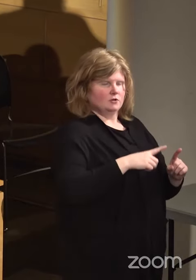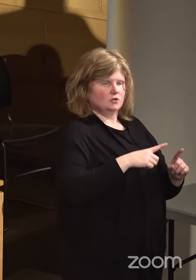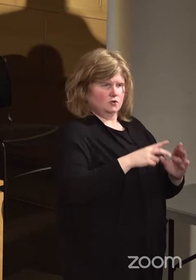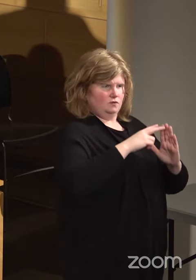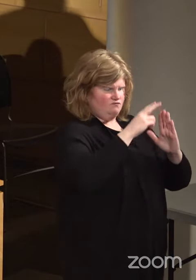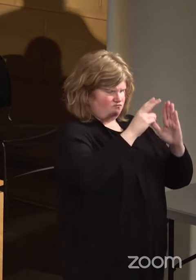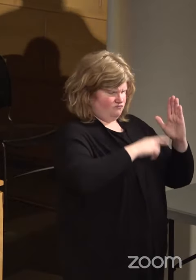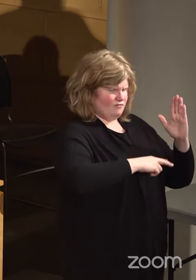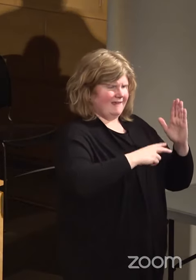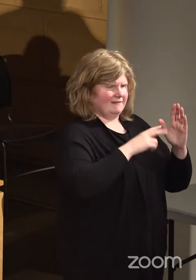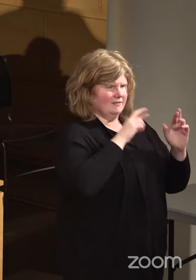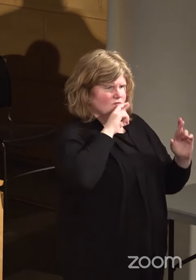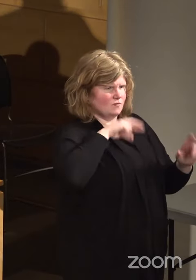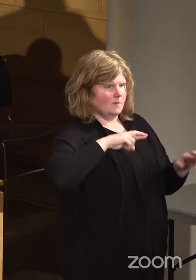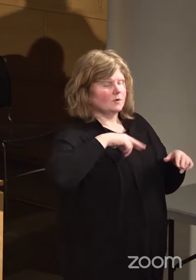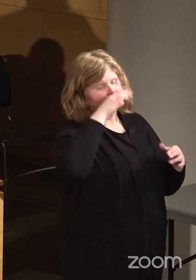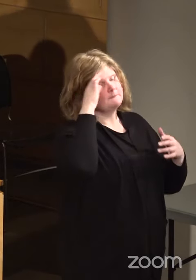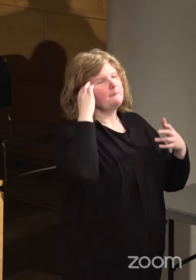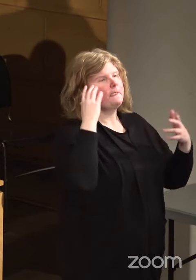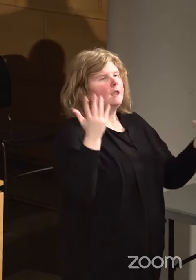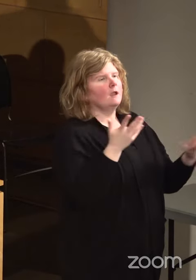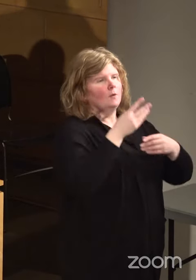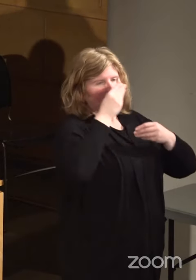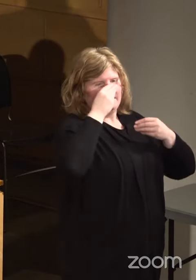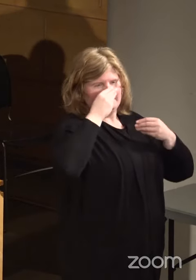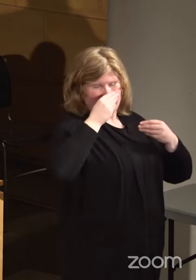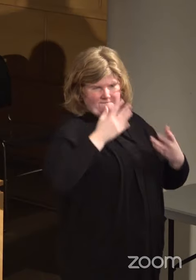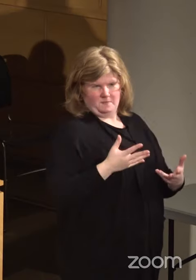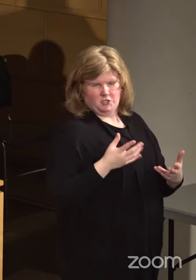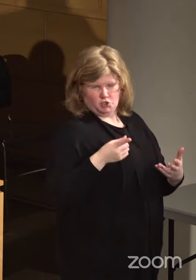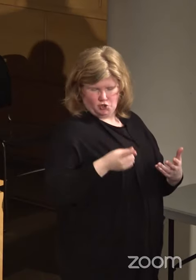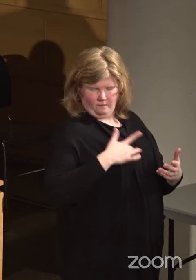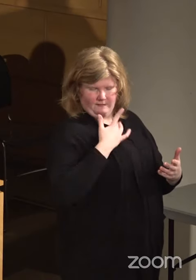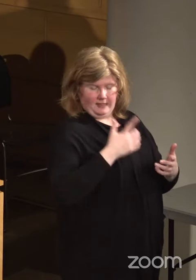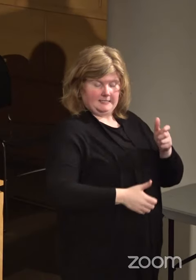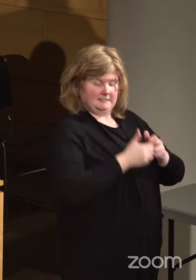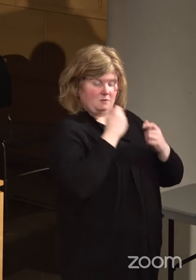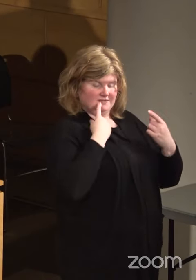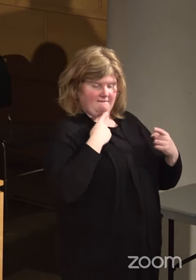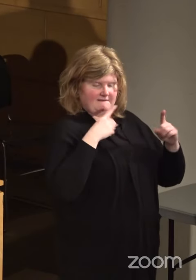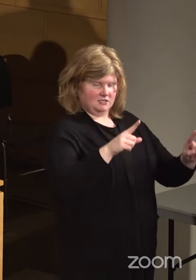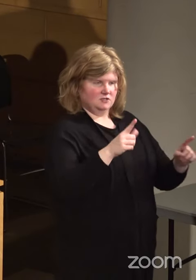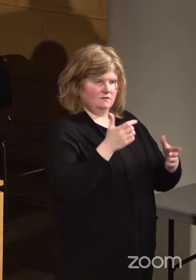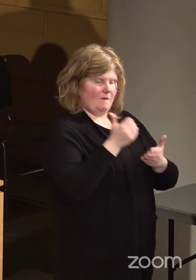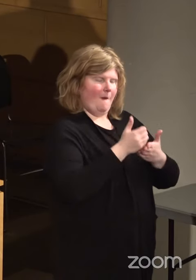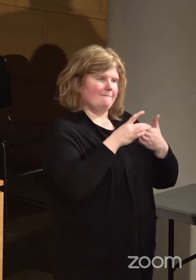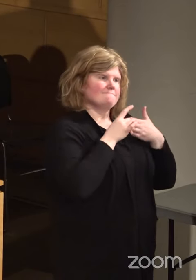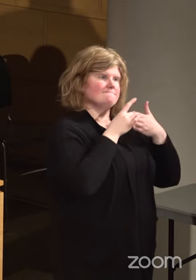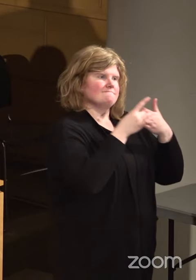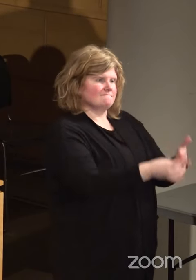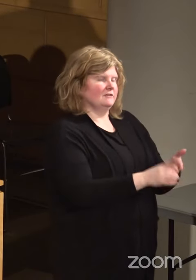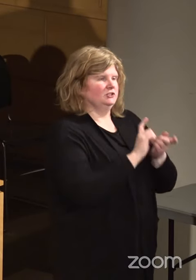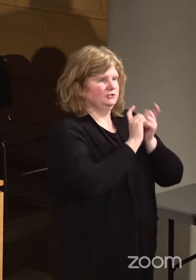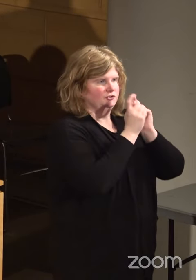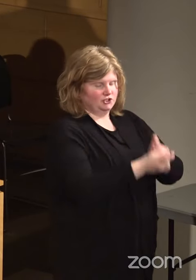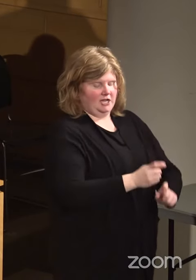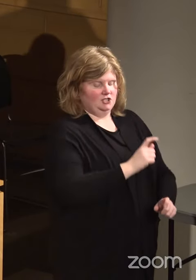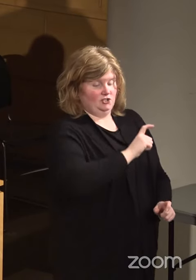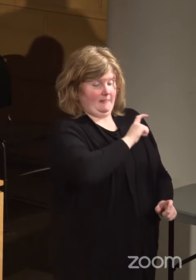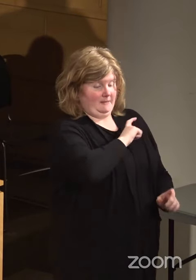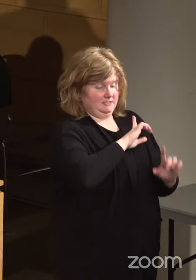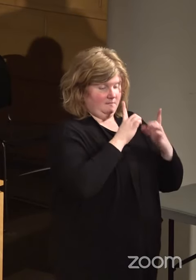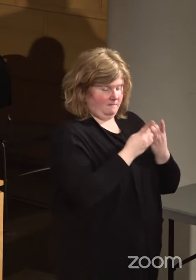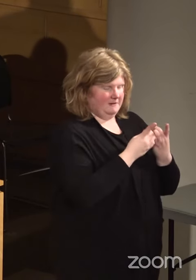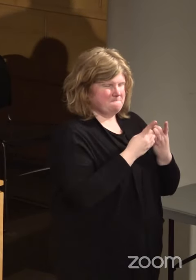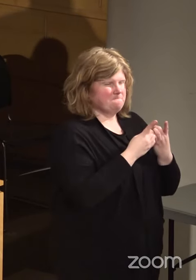reports. What, in those agreements, do you consider to be most effective in driving culture change in the police department? And